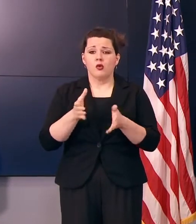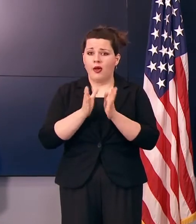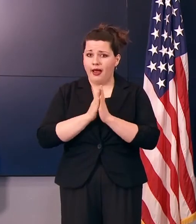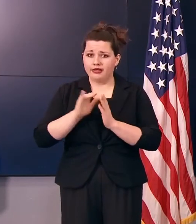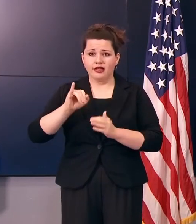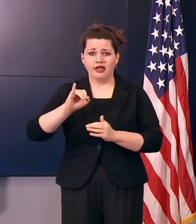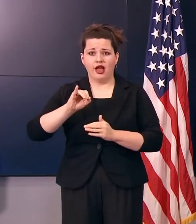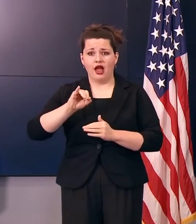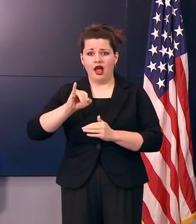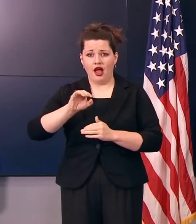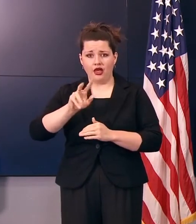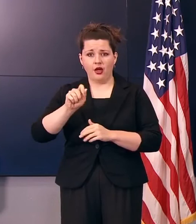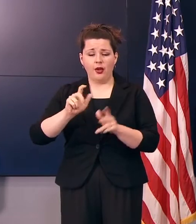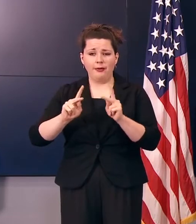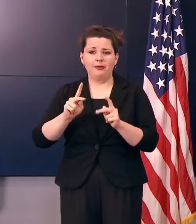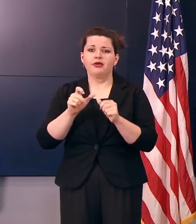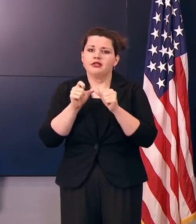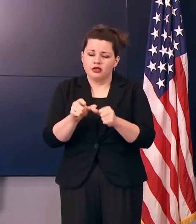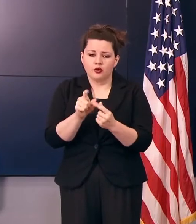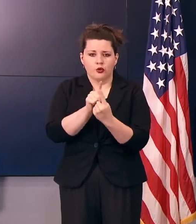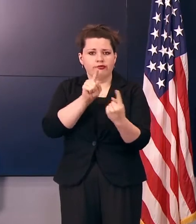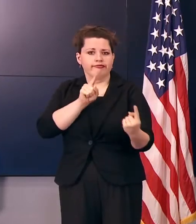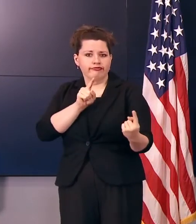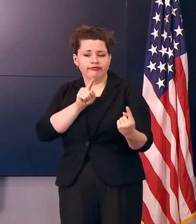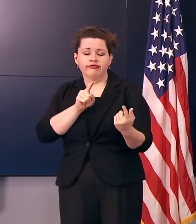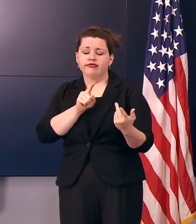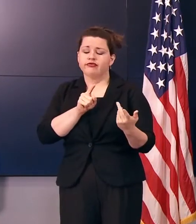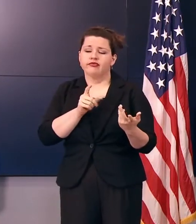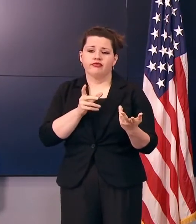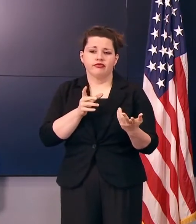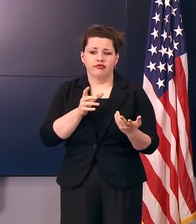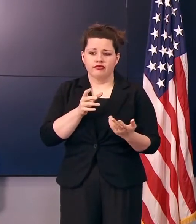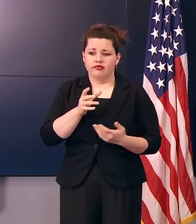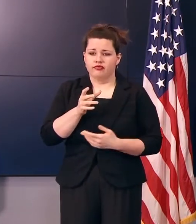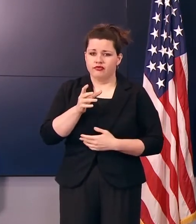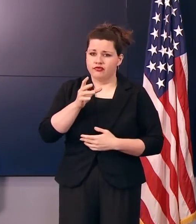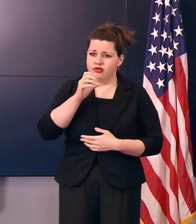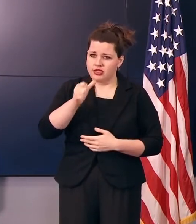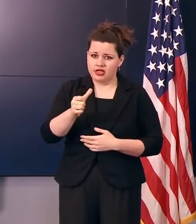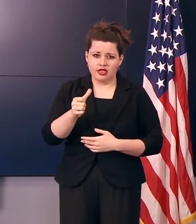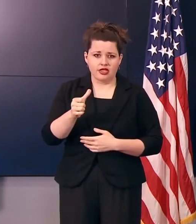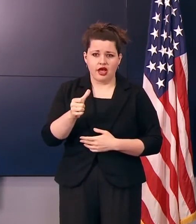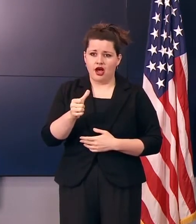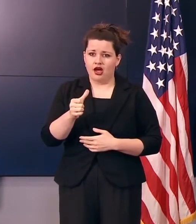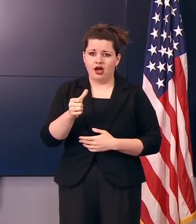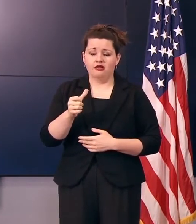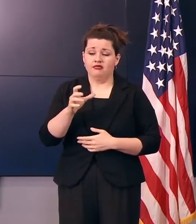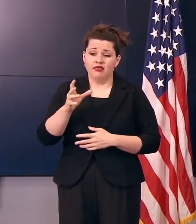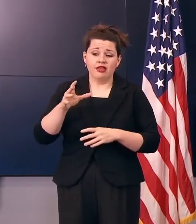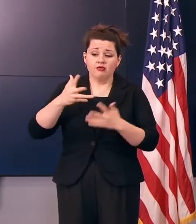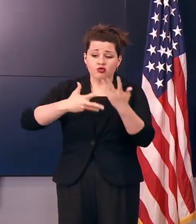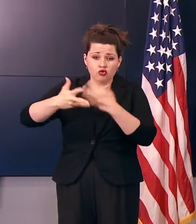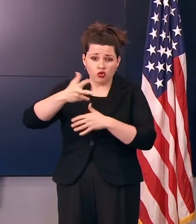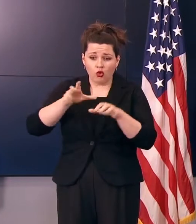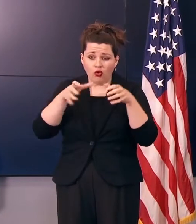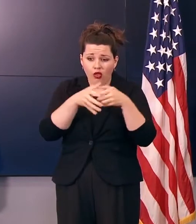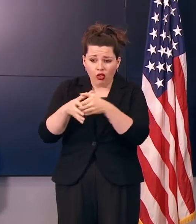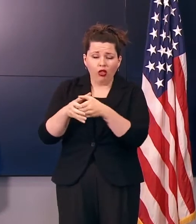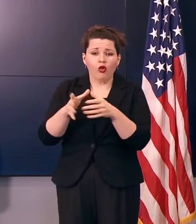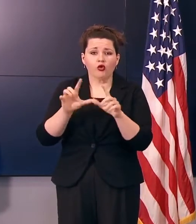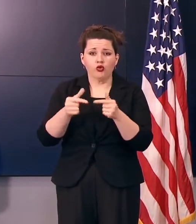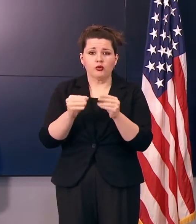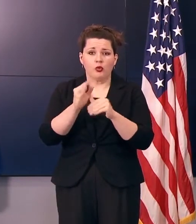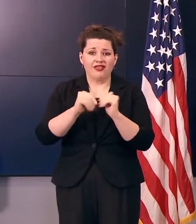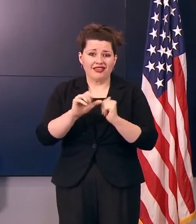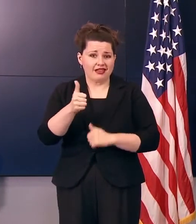asking Iowans to continue to social distance. We're asking we're not removing the restriction of gathering socially in groups of more